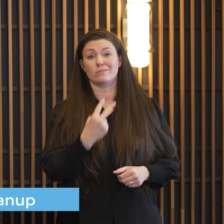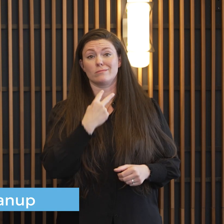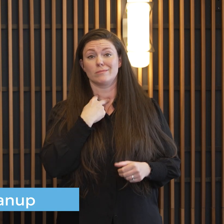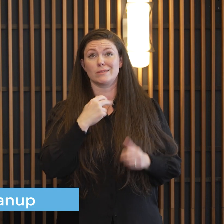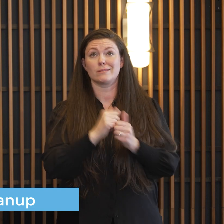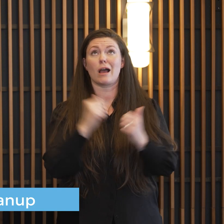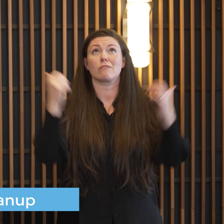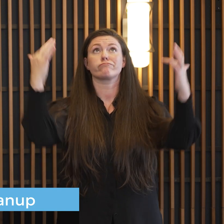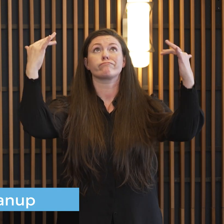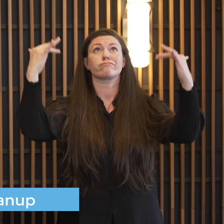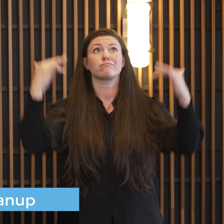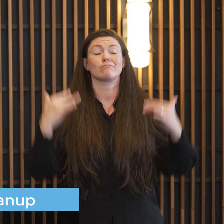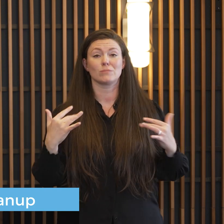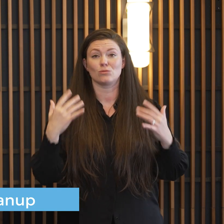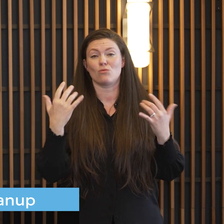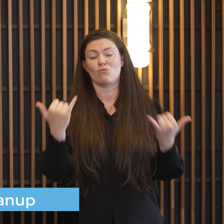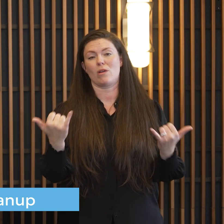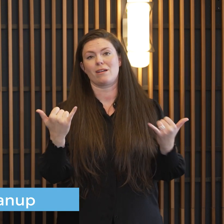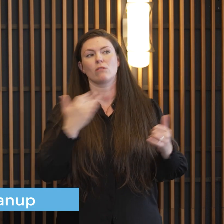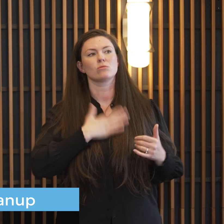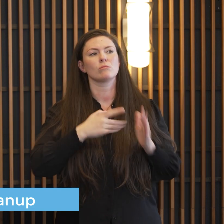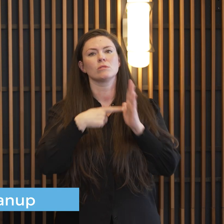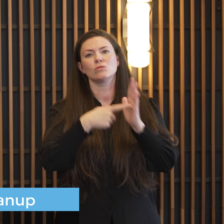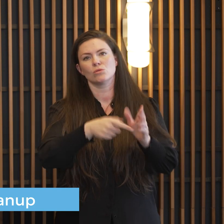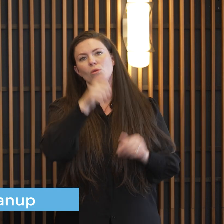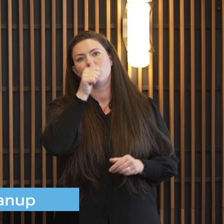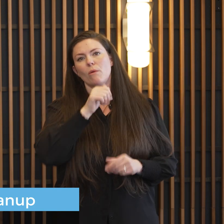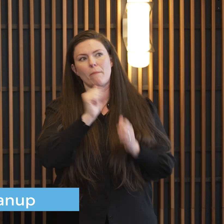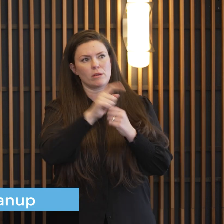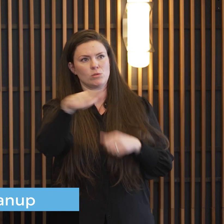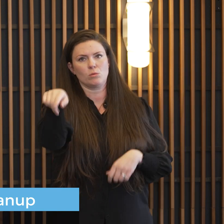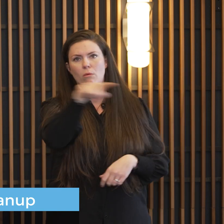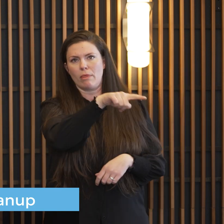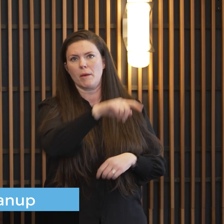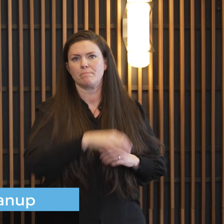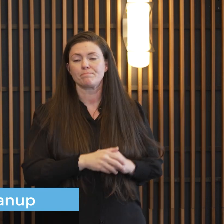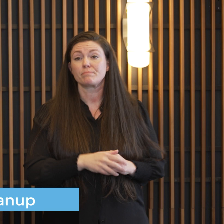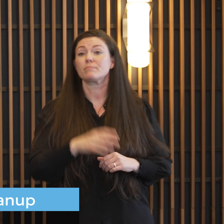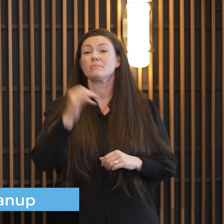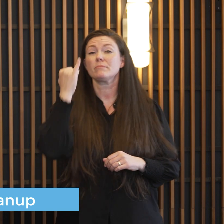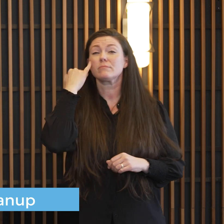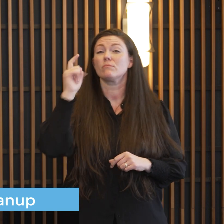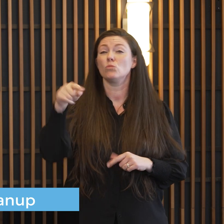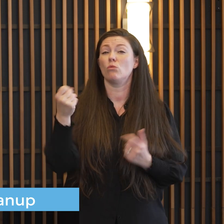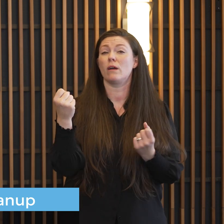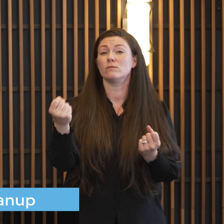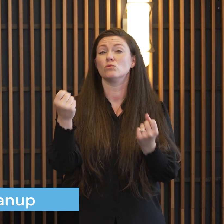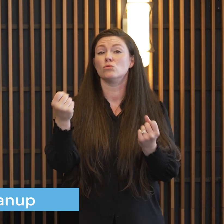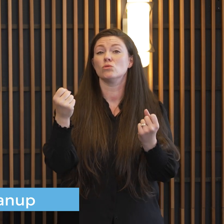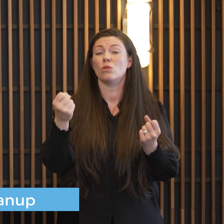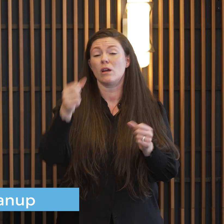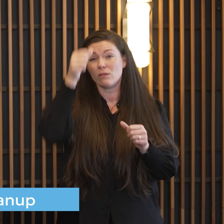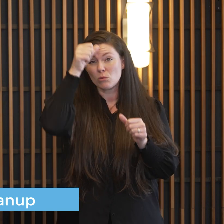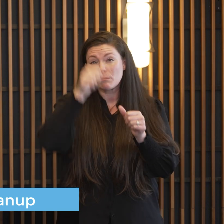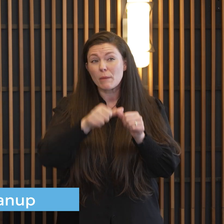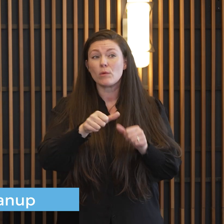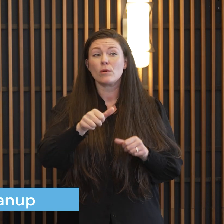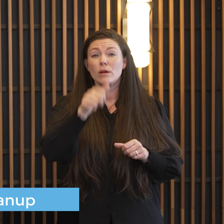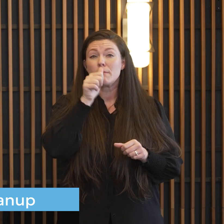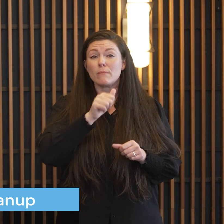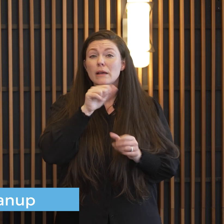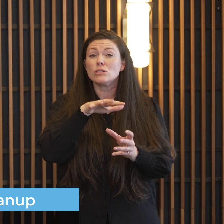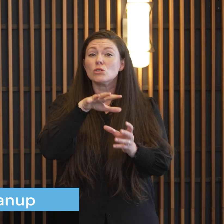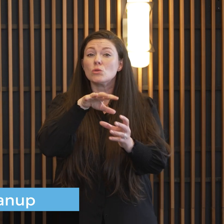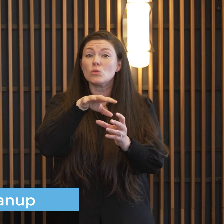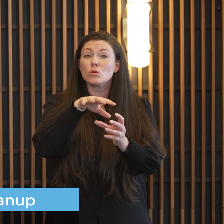so it keep all that in mind and as you are out driving that patience includes